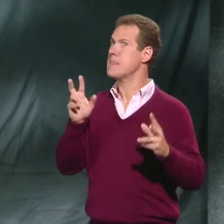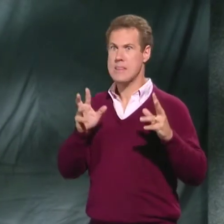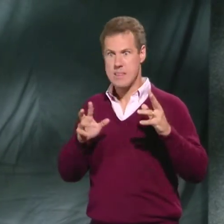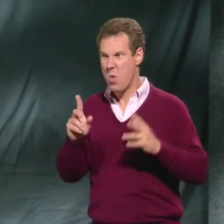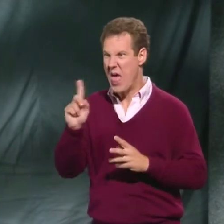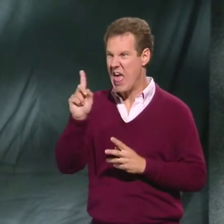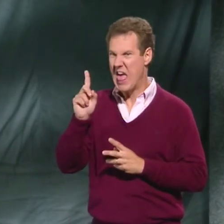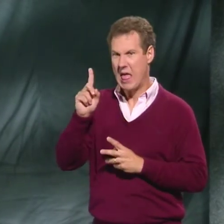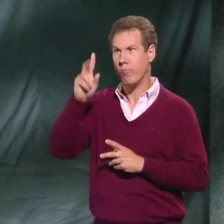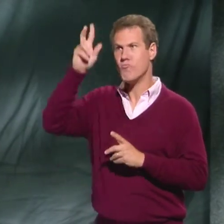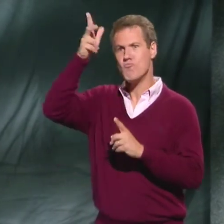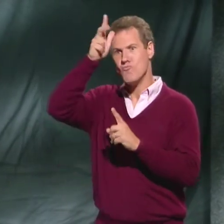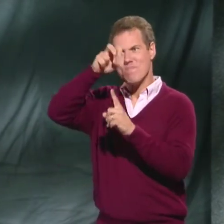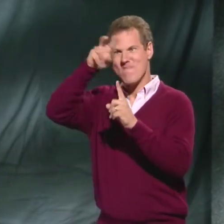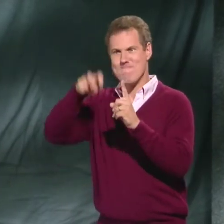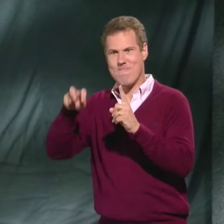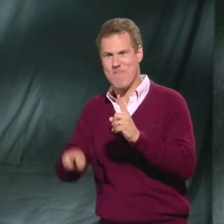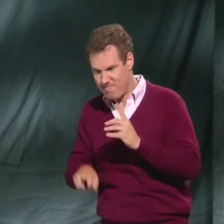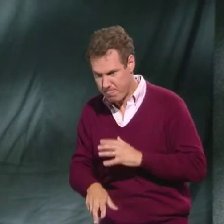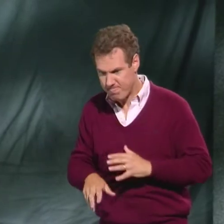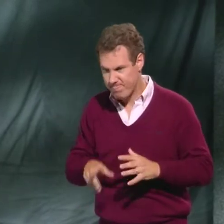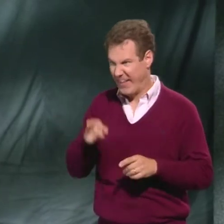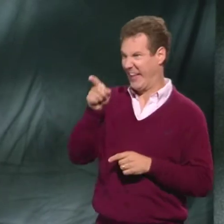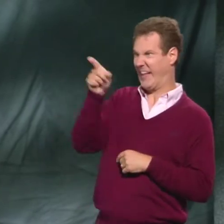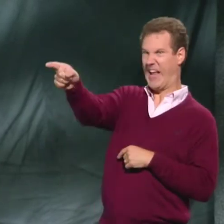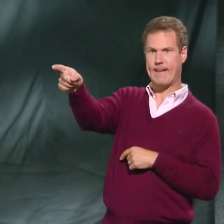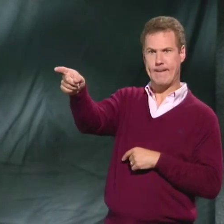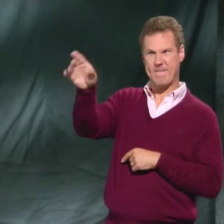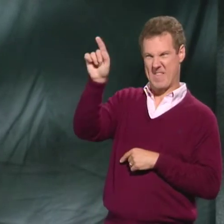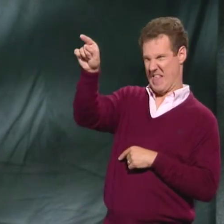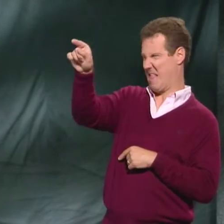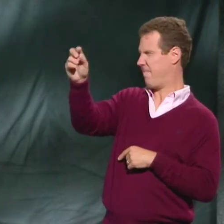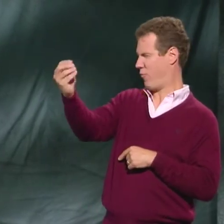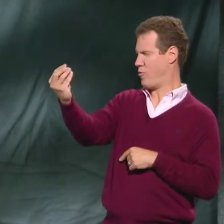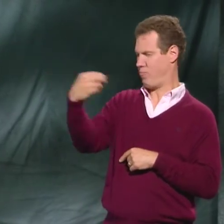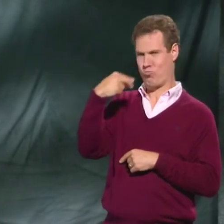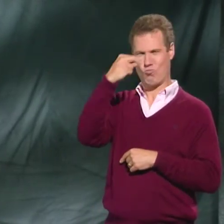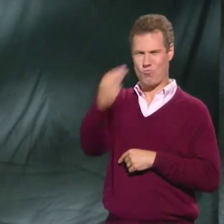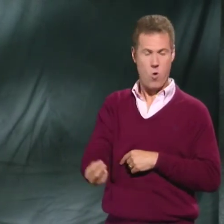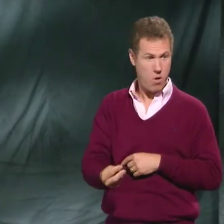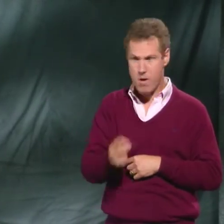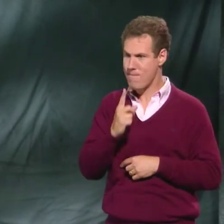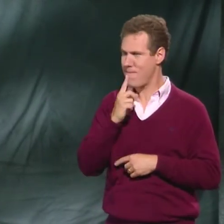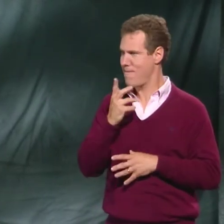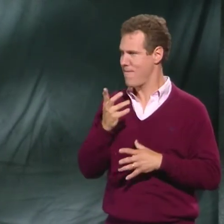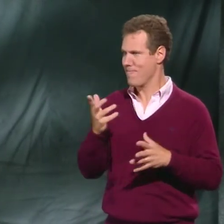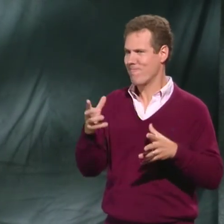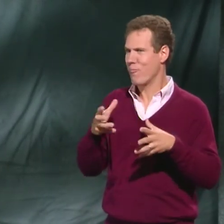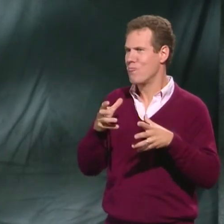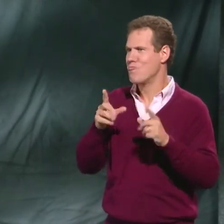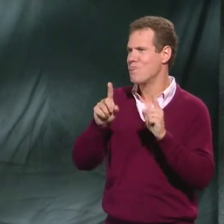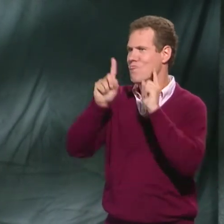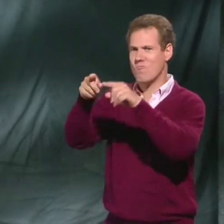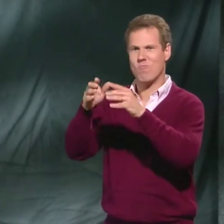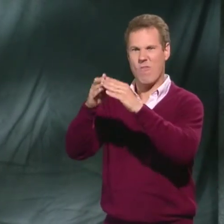The rooster pointed in the direction of Bremen to the small house with the light, and the four animals took off walking towards the house.